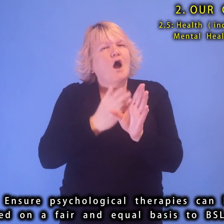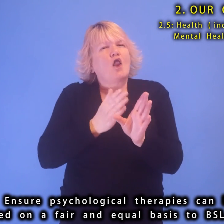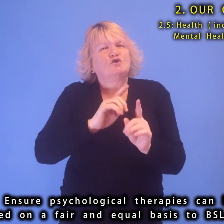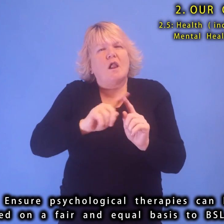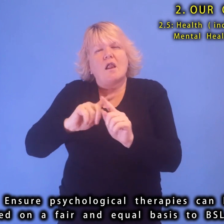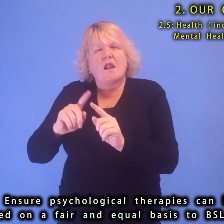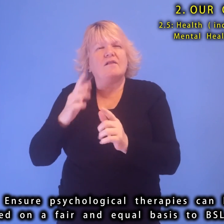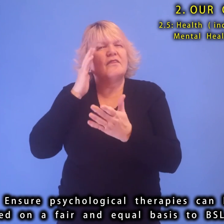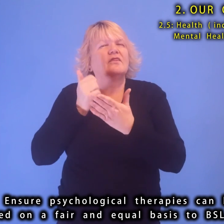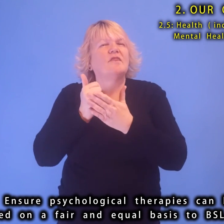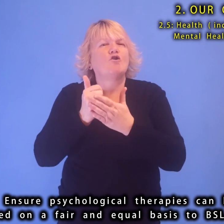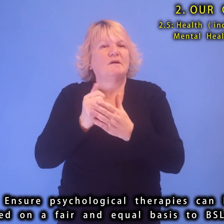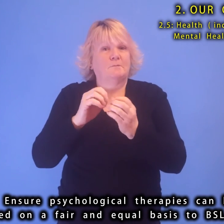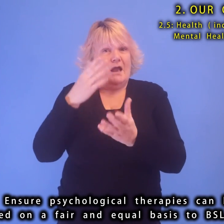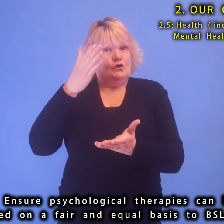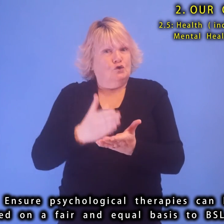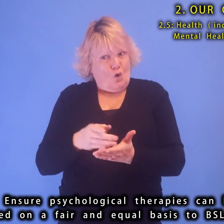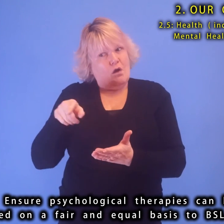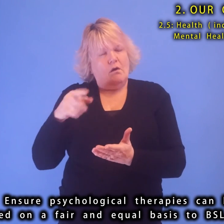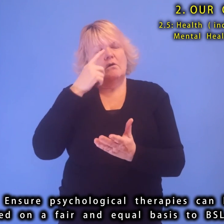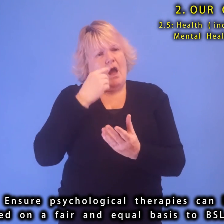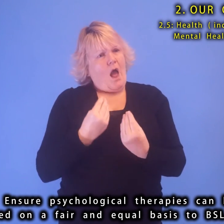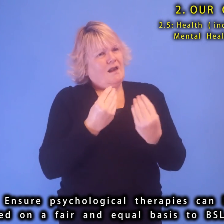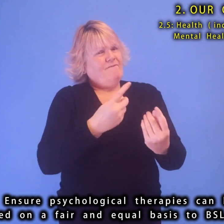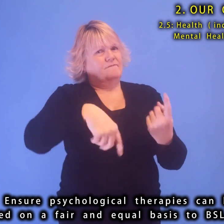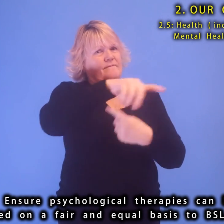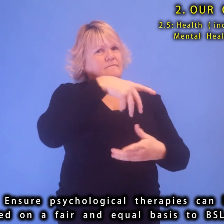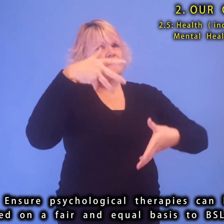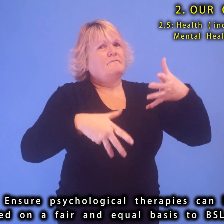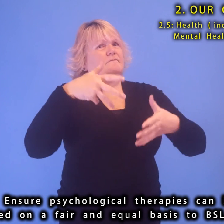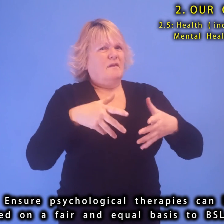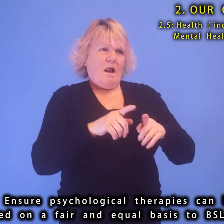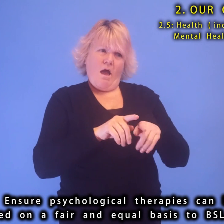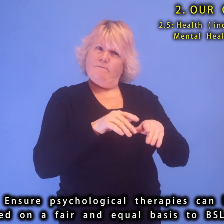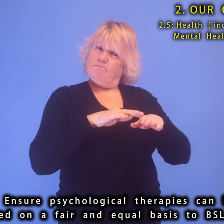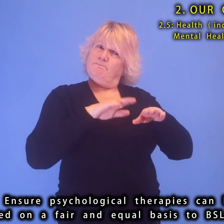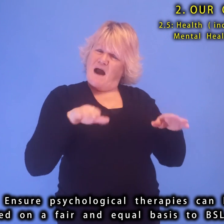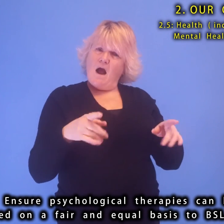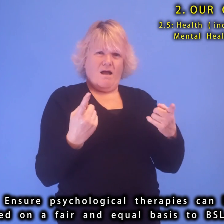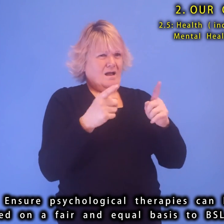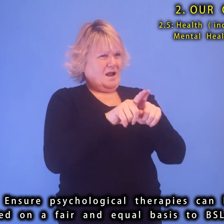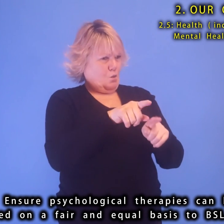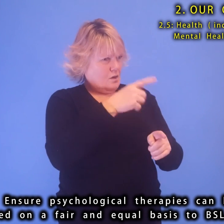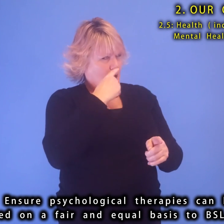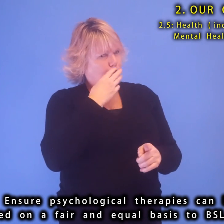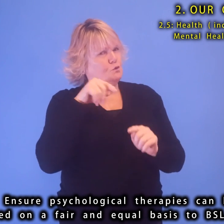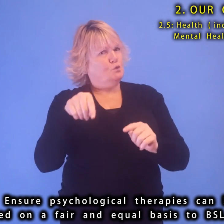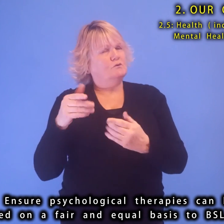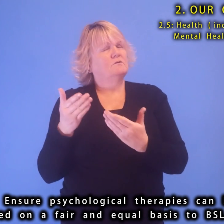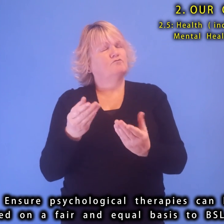Ensure psychological therapies can be offered on a fair and equal basis to BSL users. psychological basis to Ensure